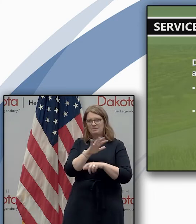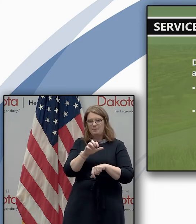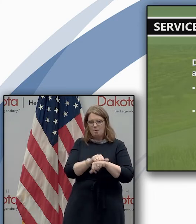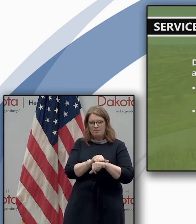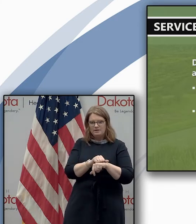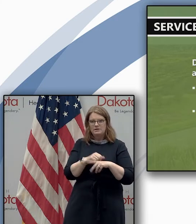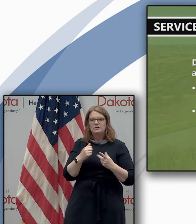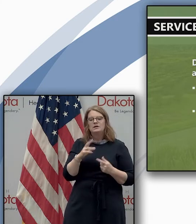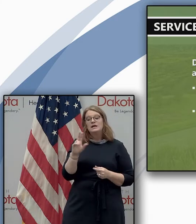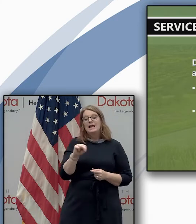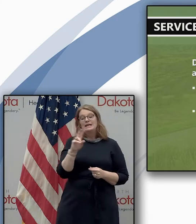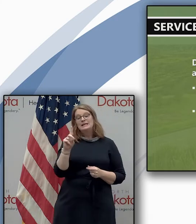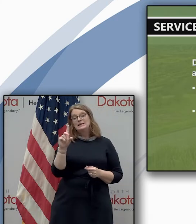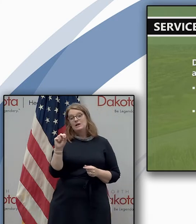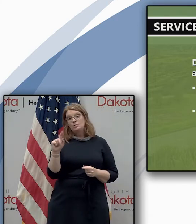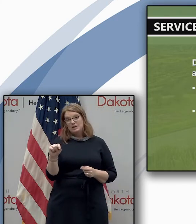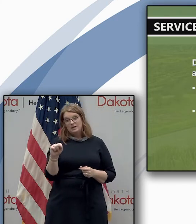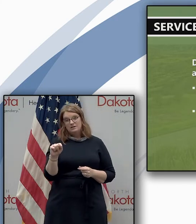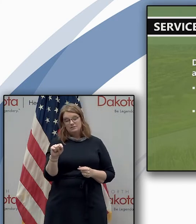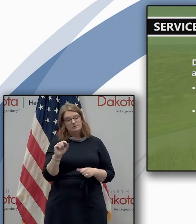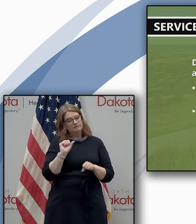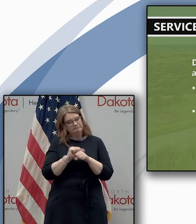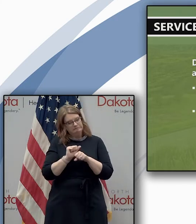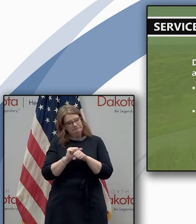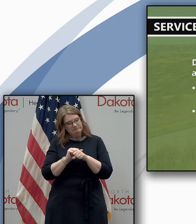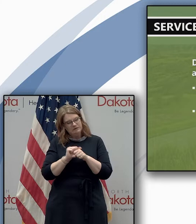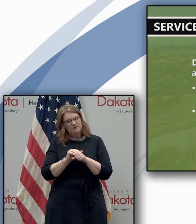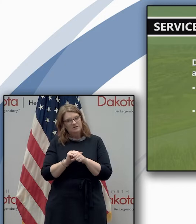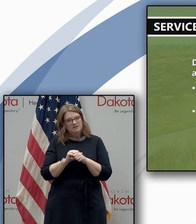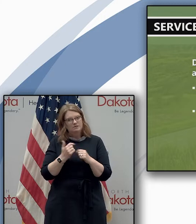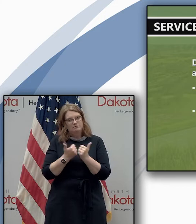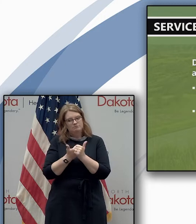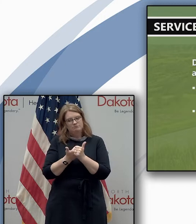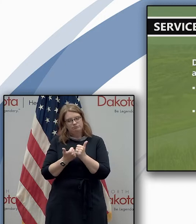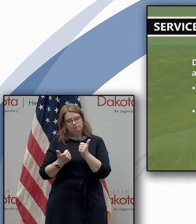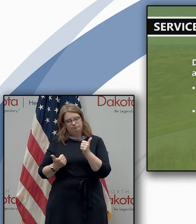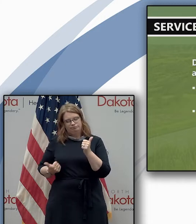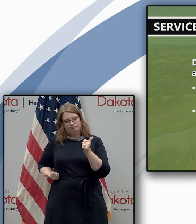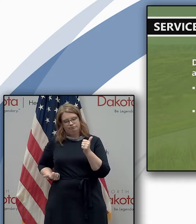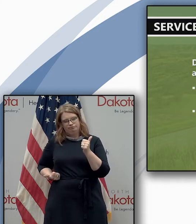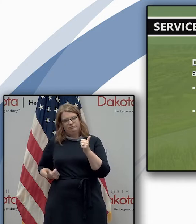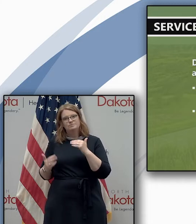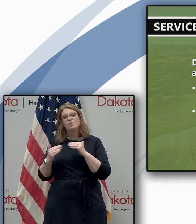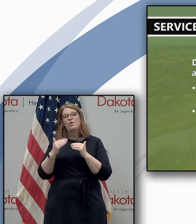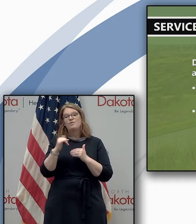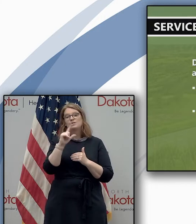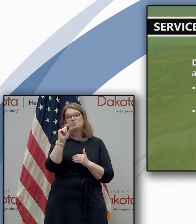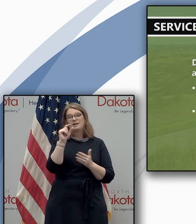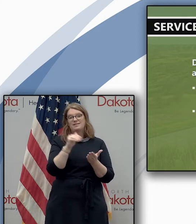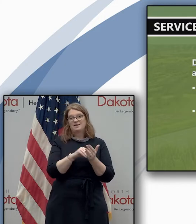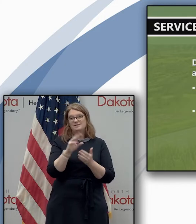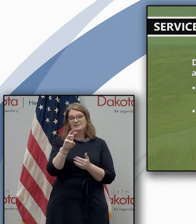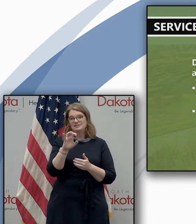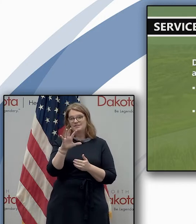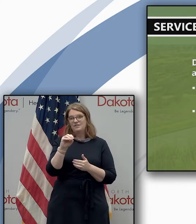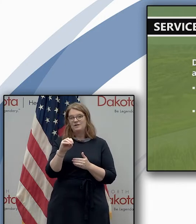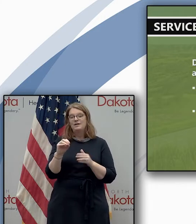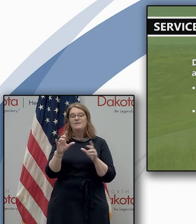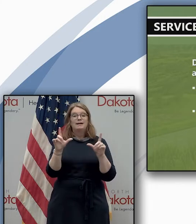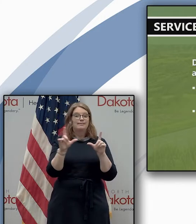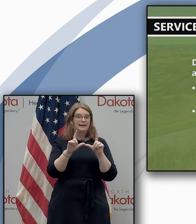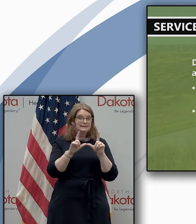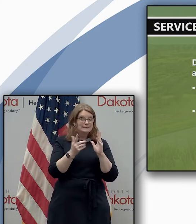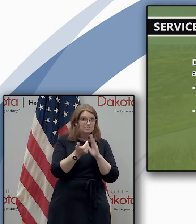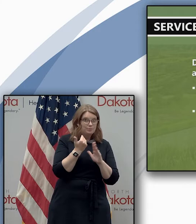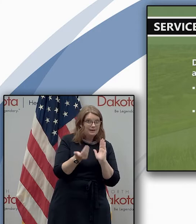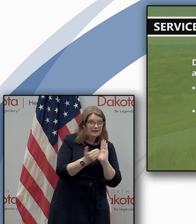nddot is working to address the backlog of over 20 650 license renewals and